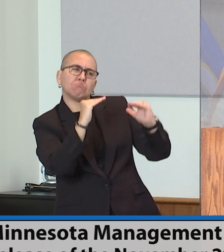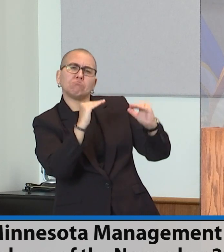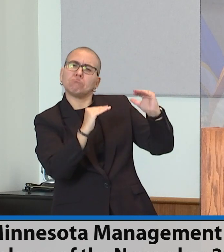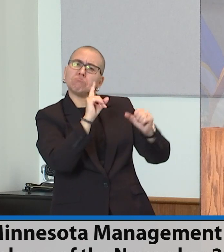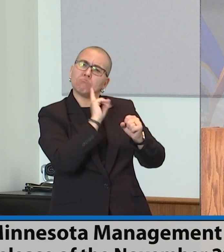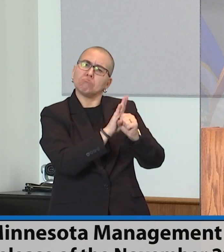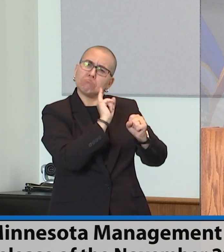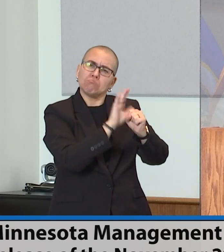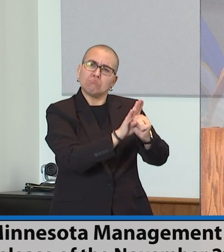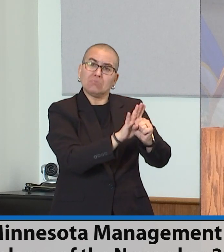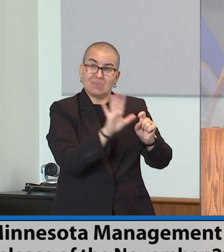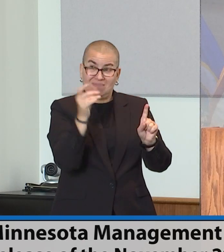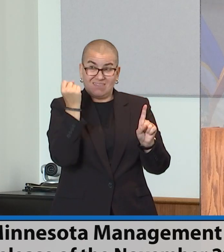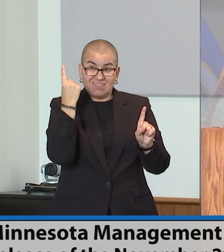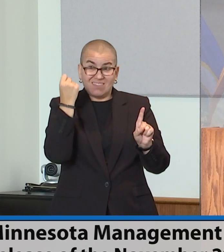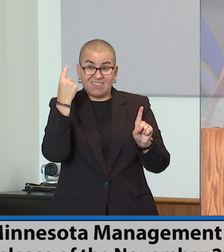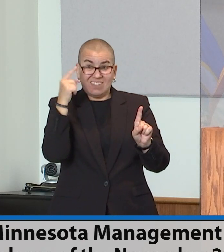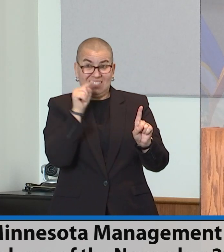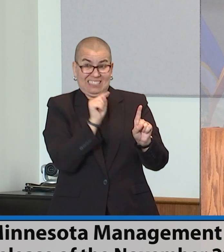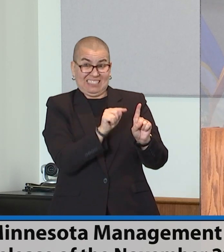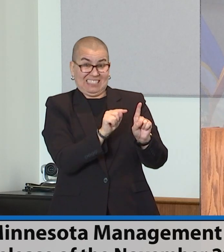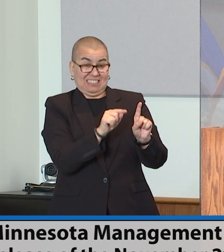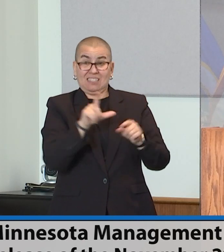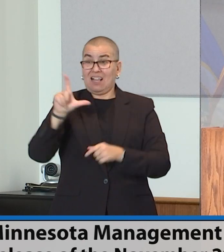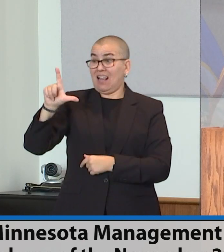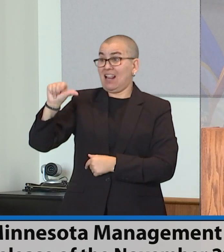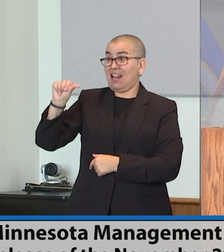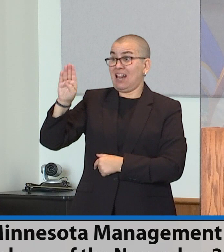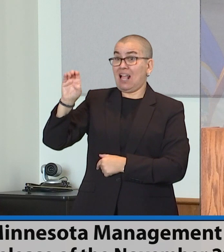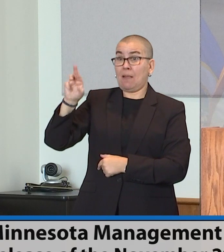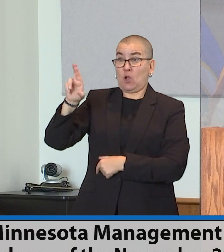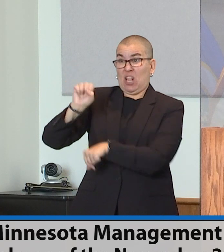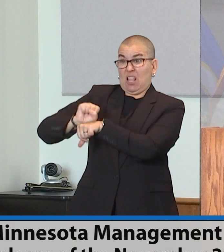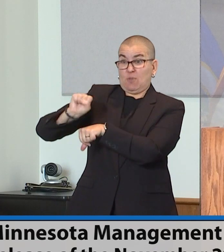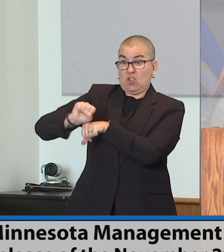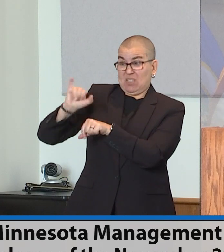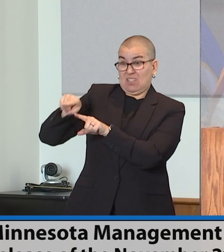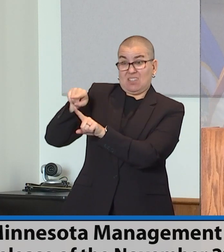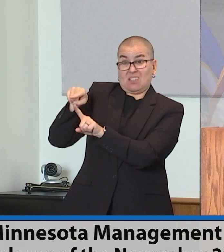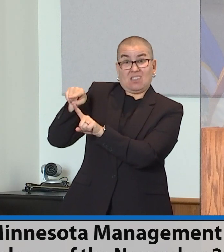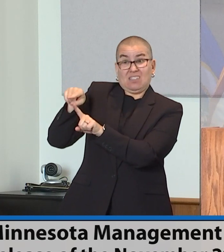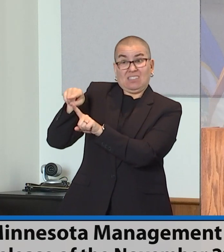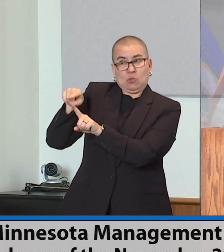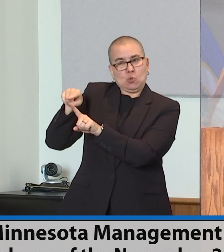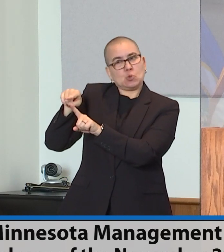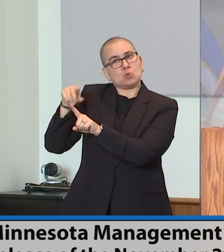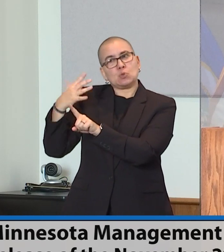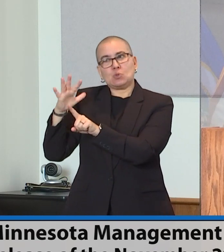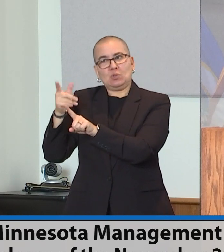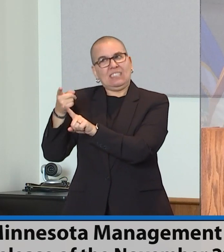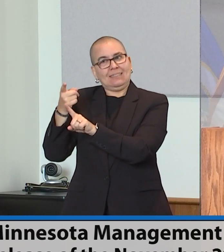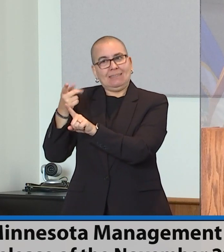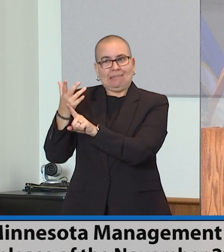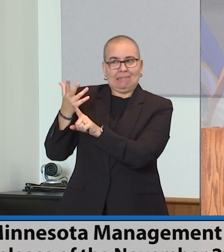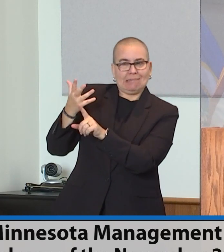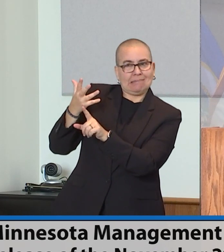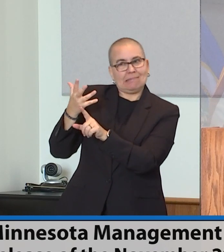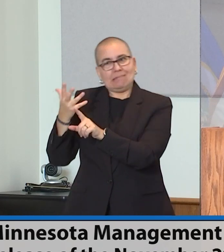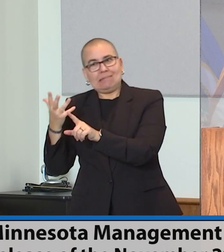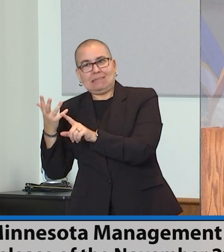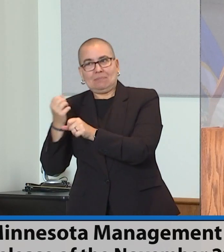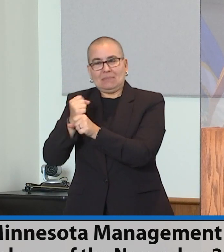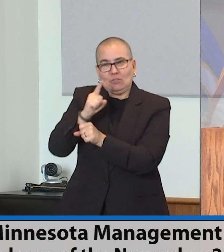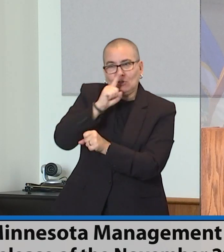our labor supply, the ability to really sustain our economic momentum. And I think things that we can do to make sure that we can do that,